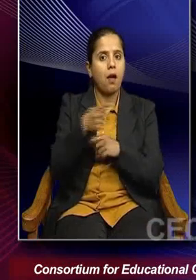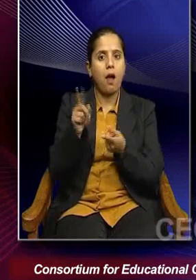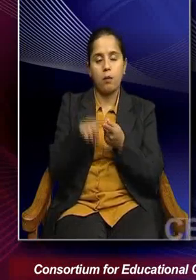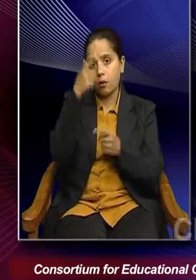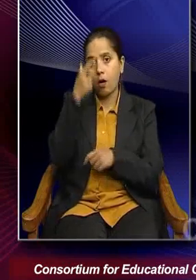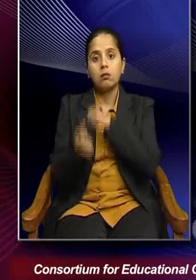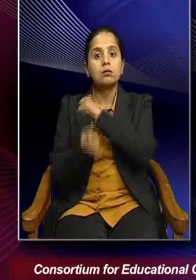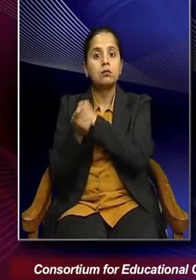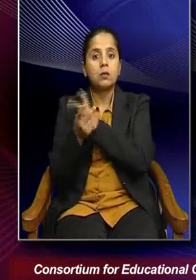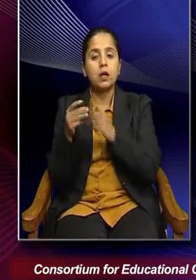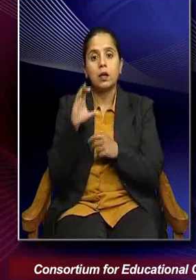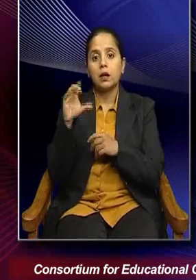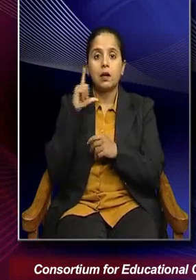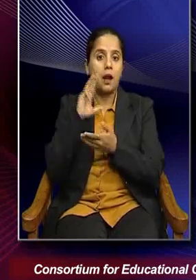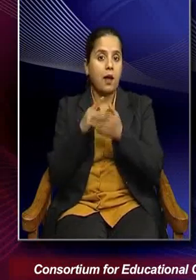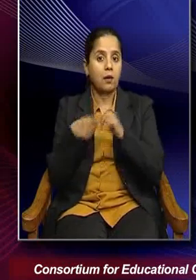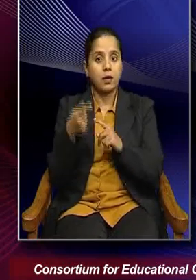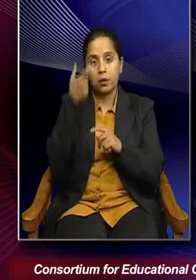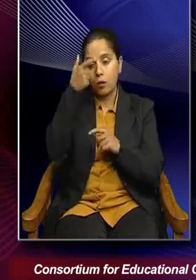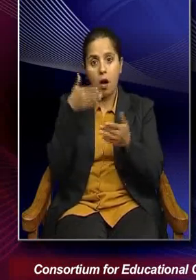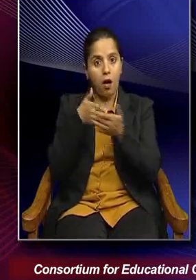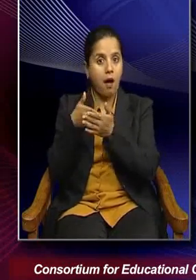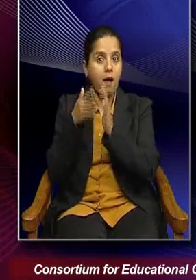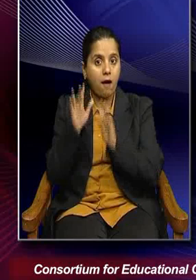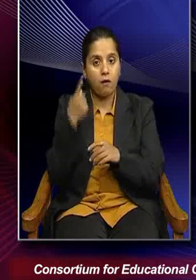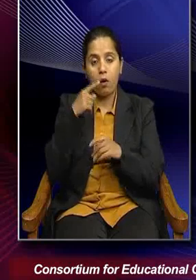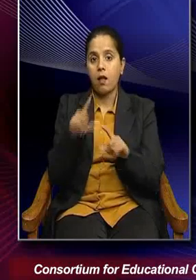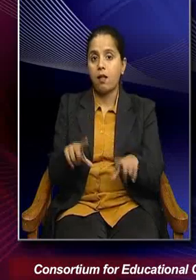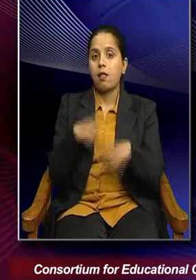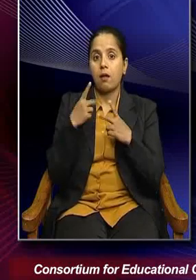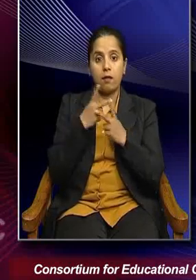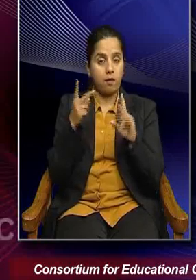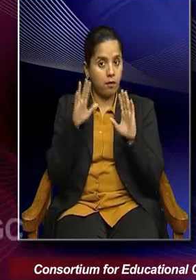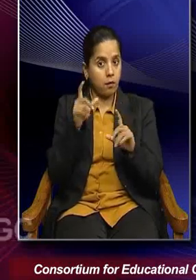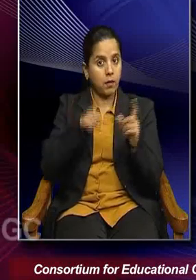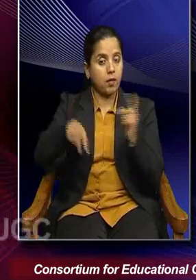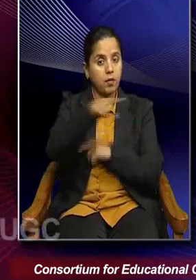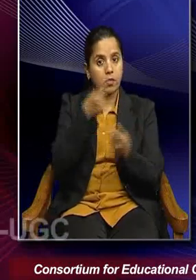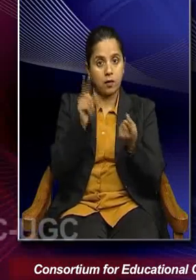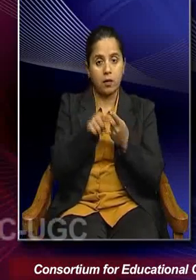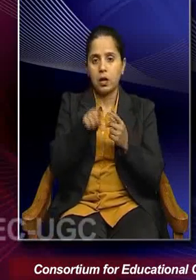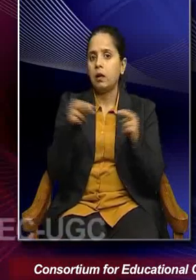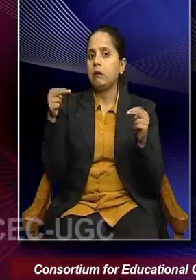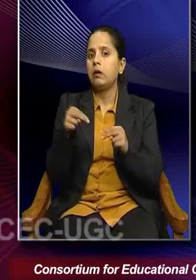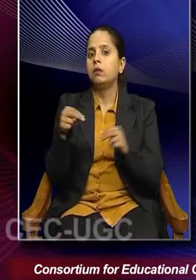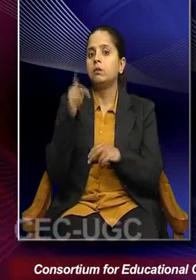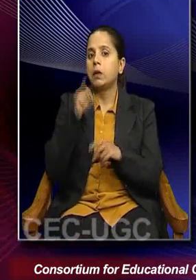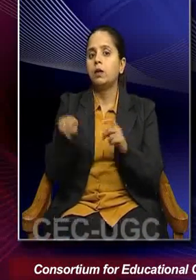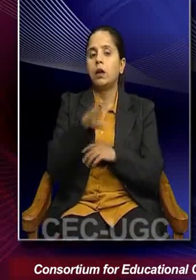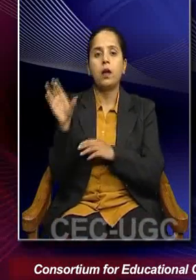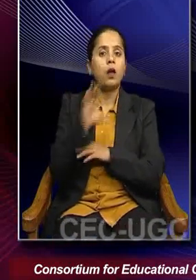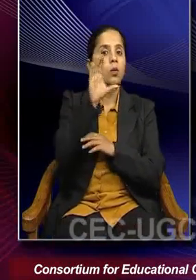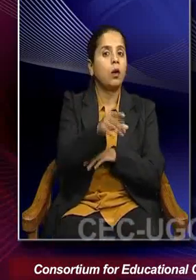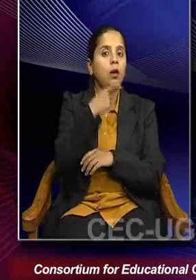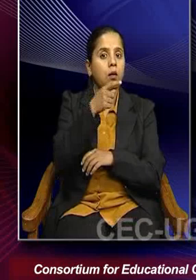So, when climate change presents challenges for life and livelihood of people, there is a need to invest into